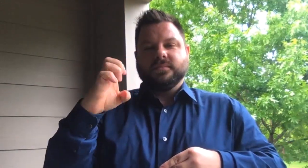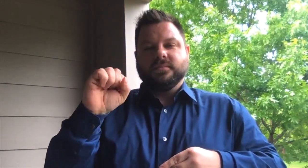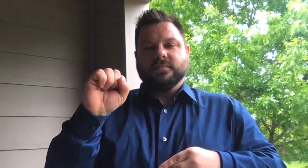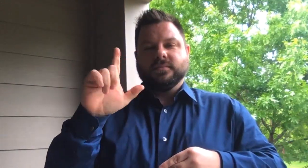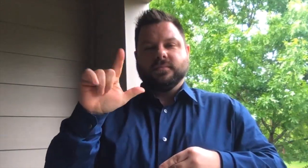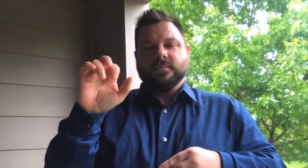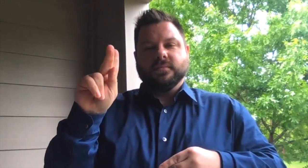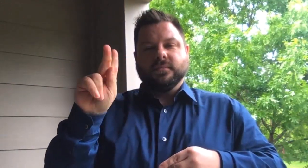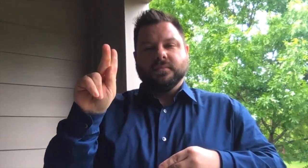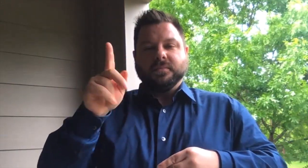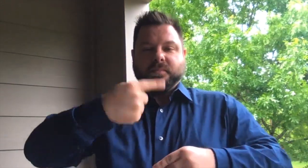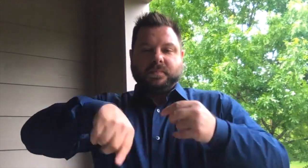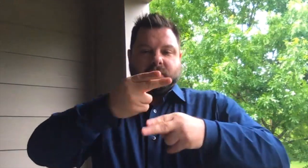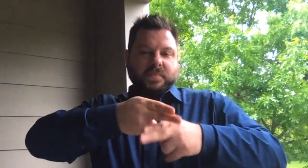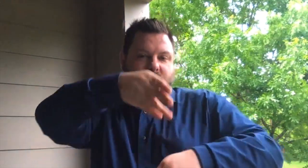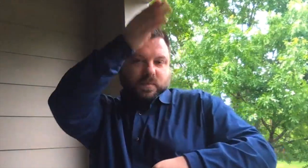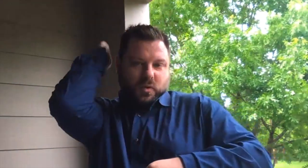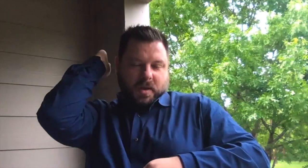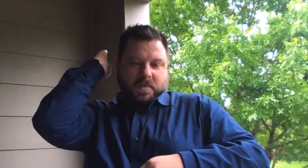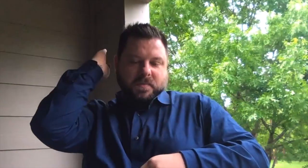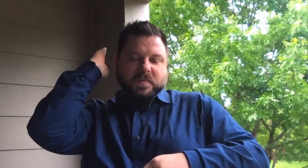I should it's as Is ...